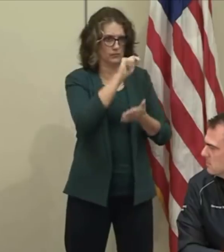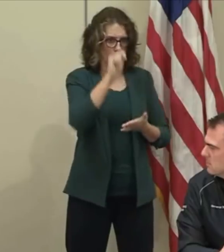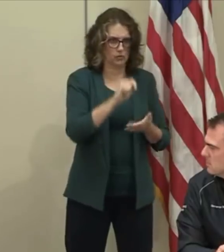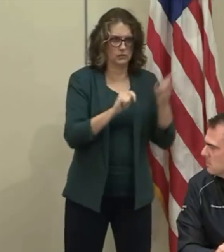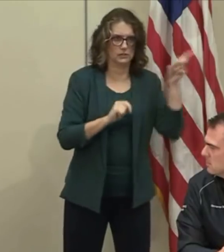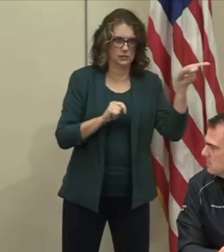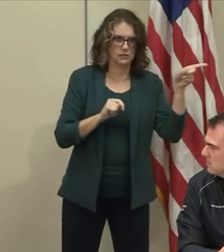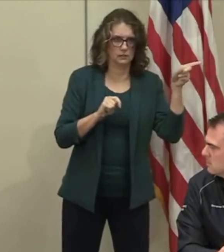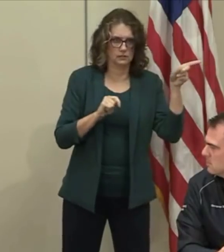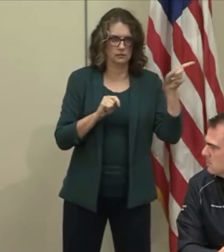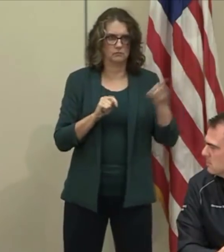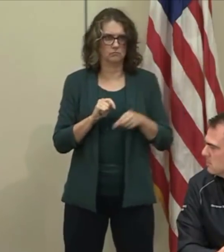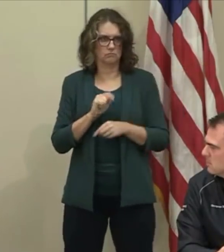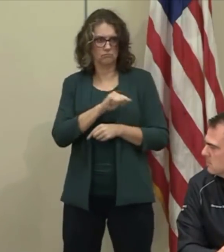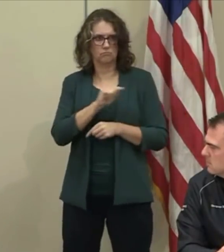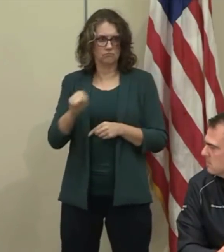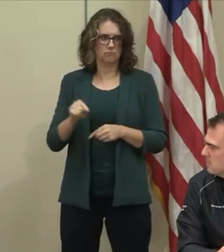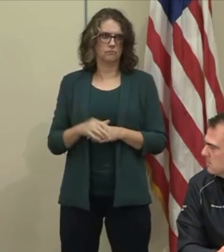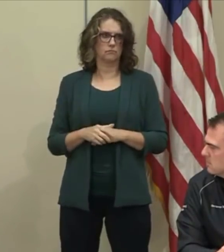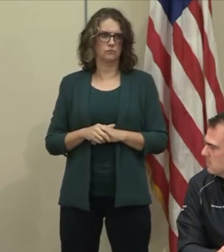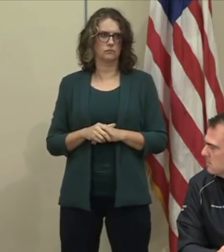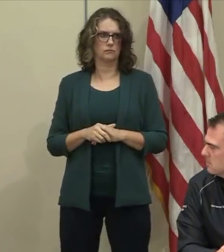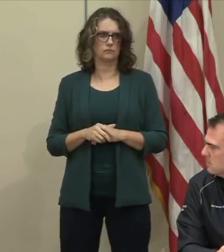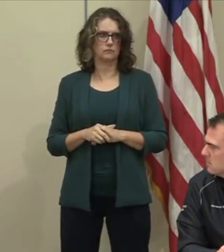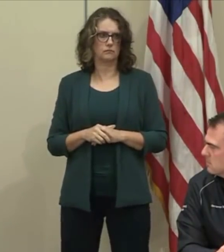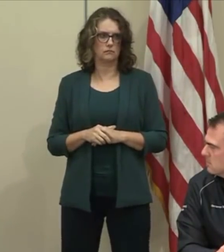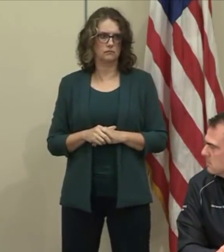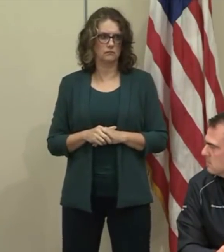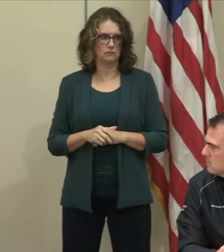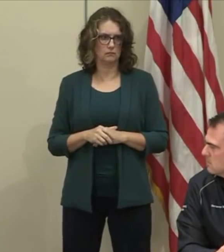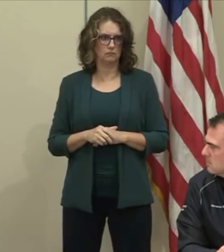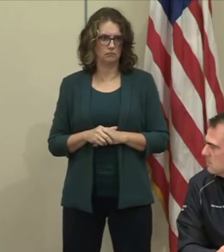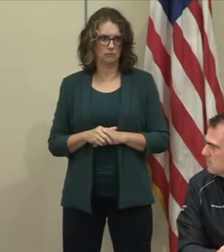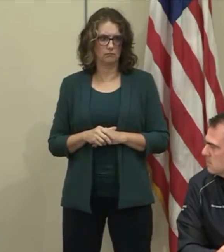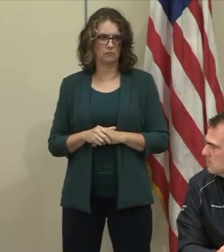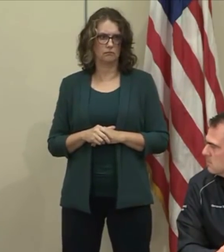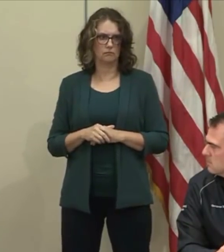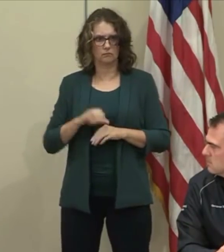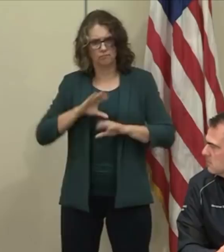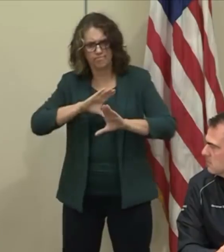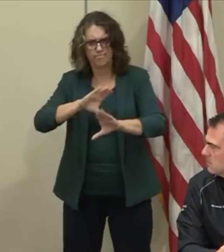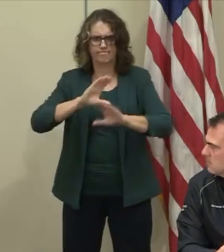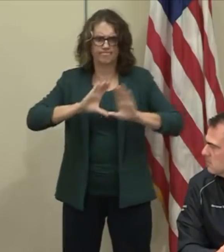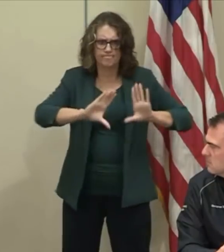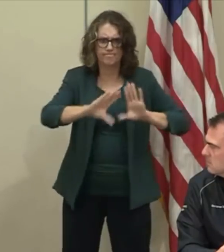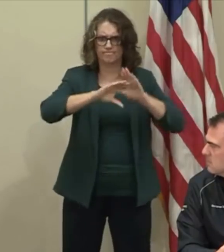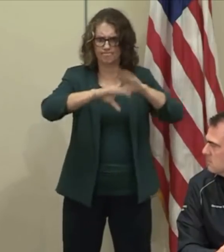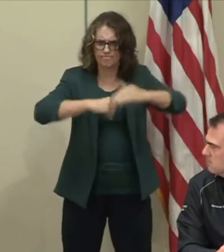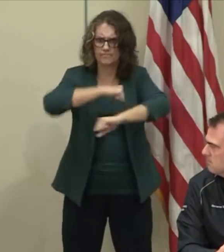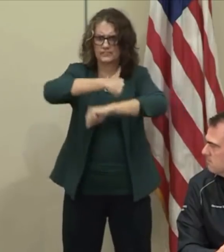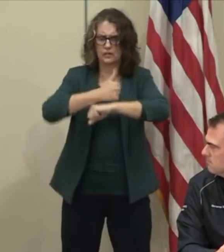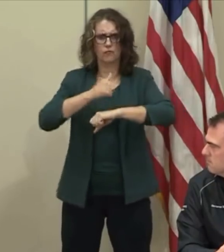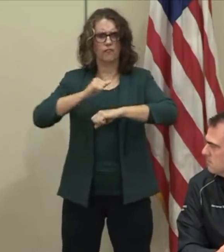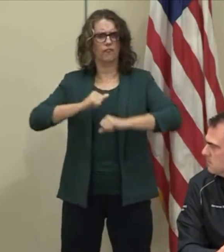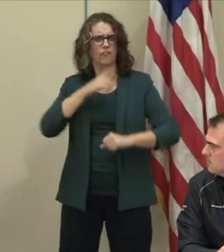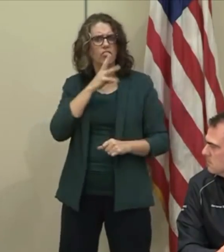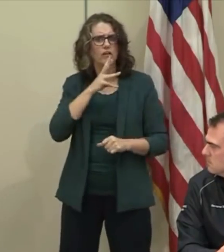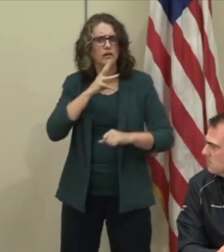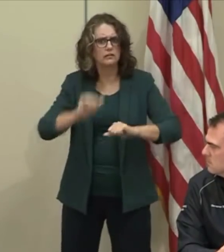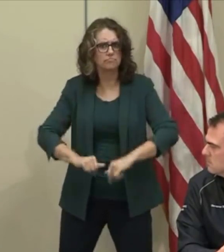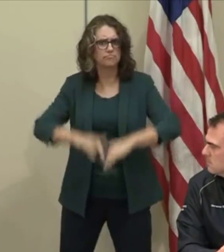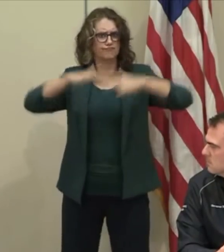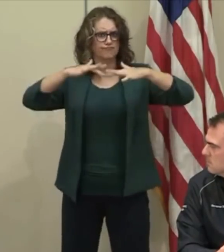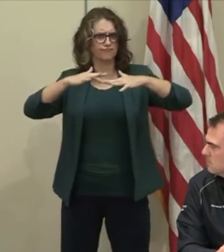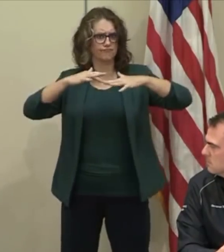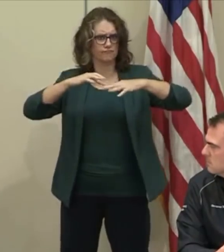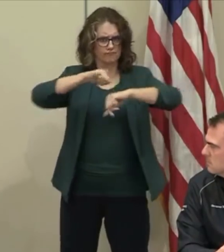Sand Springs, to fill sandbags and to walk on levees 24 hours a day to watch the levees to make sure they didn't break and